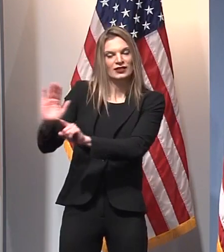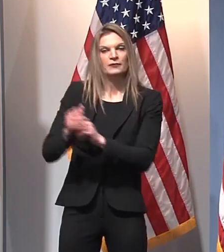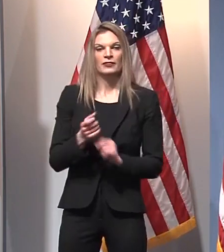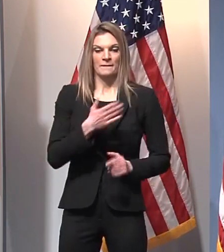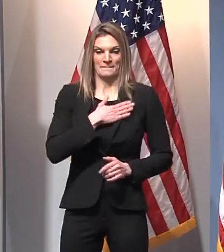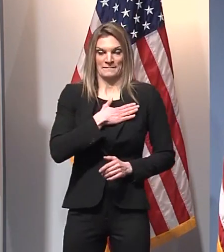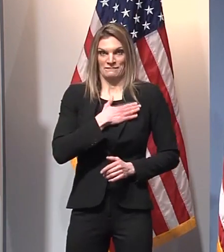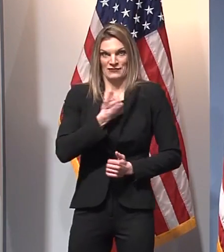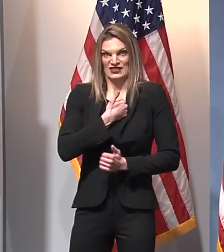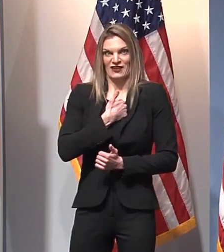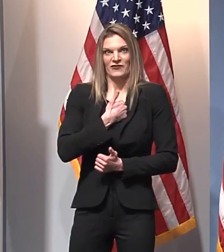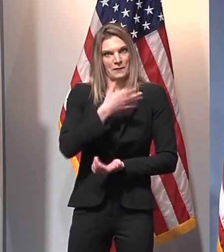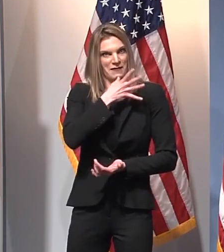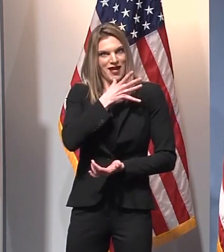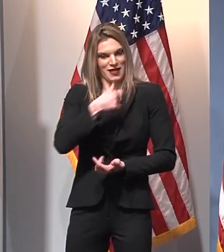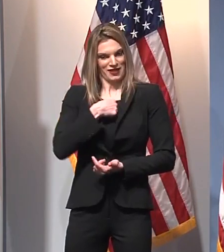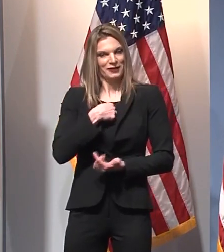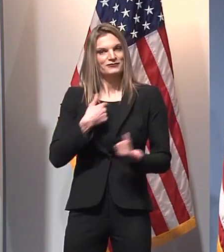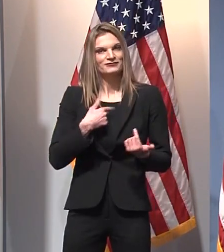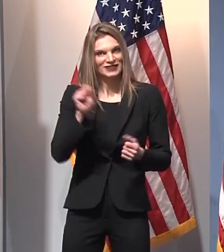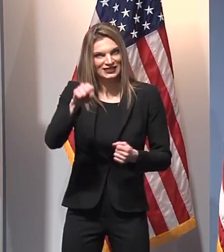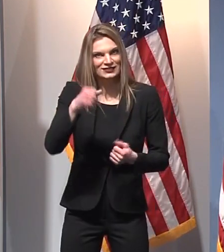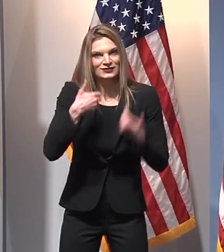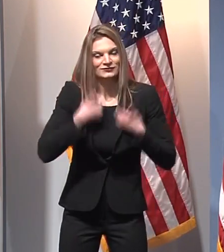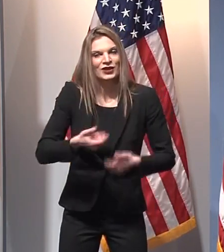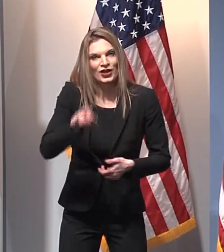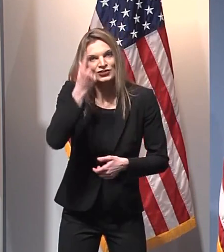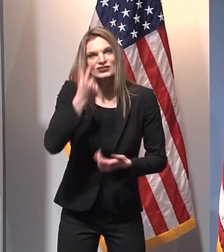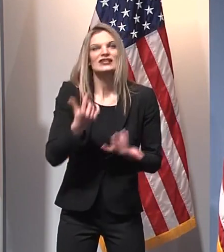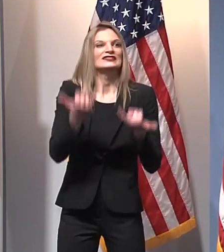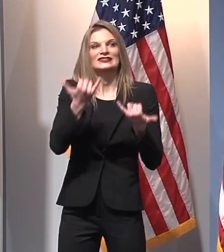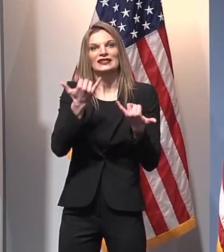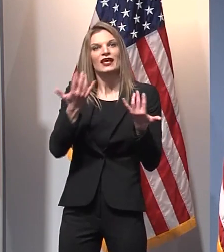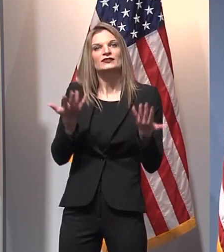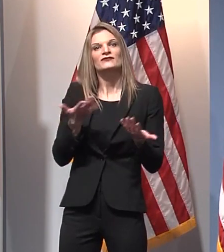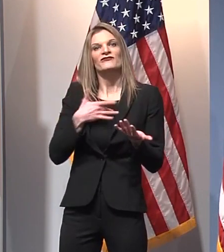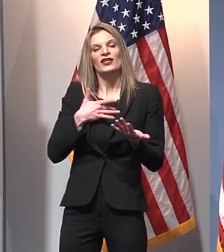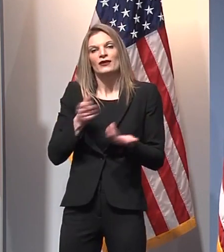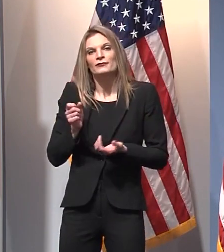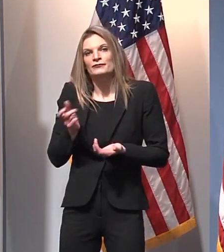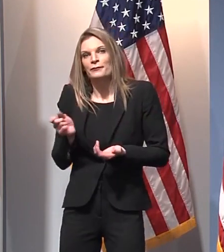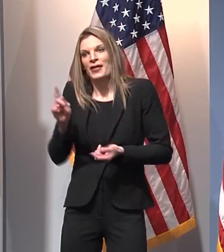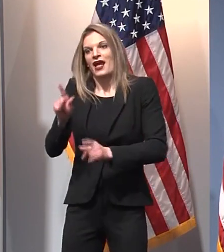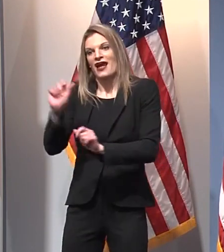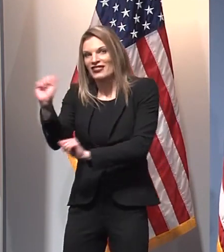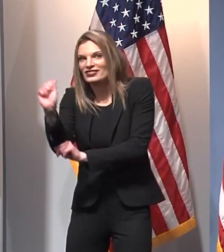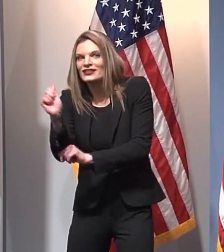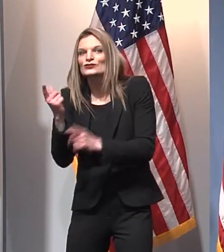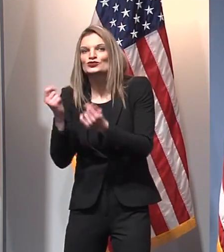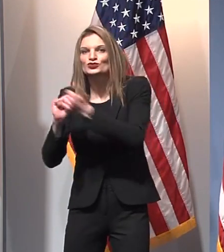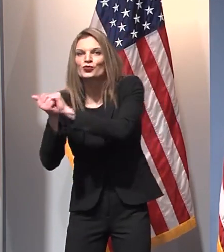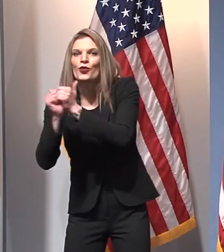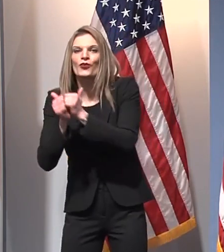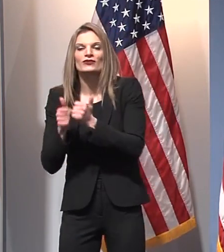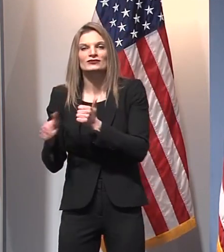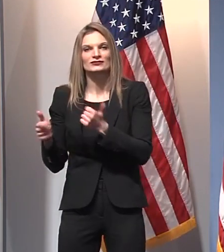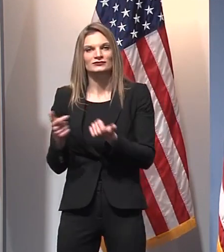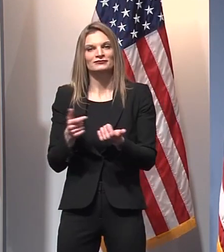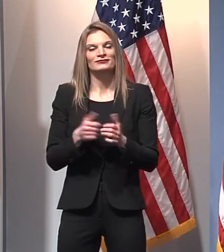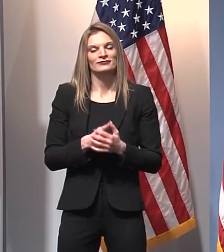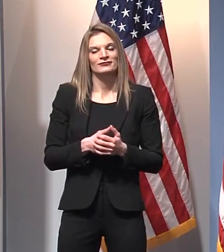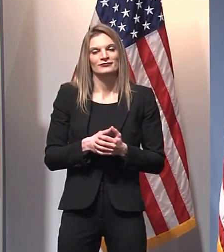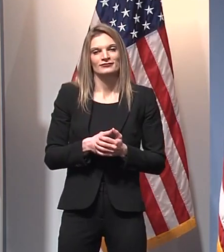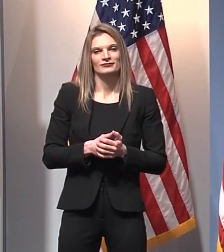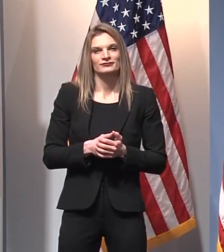I recognize that today's step is re-engaging student athletics, but